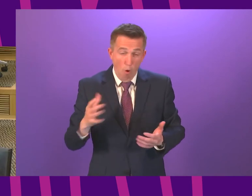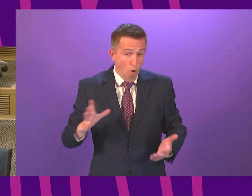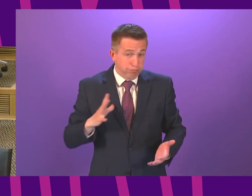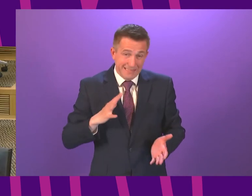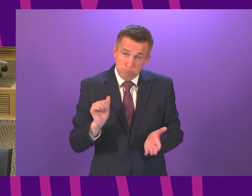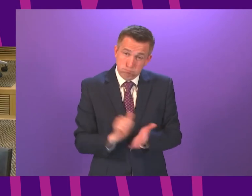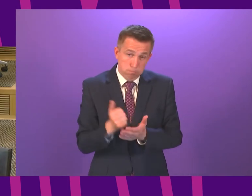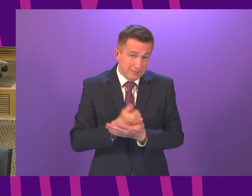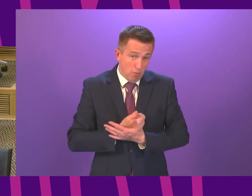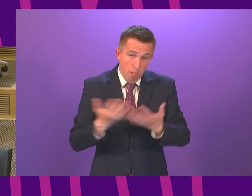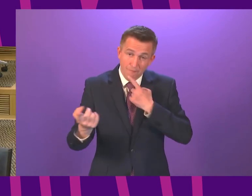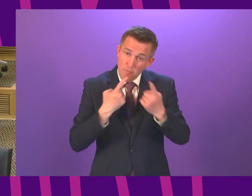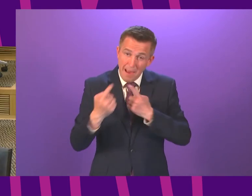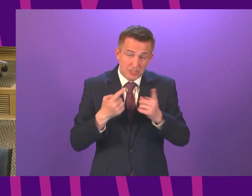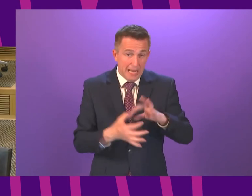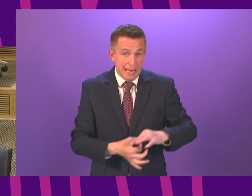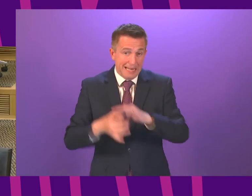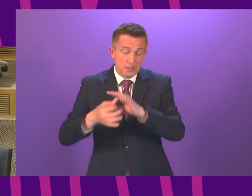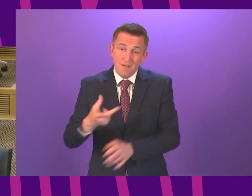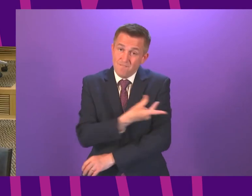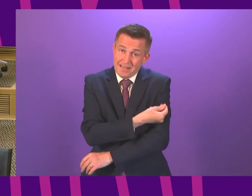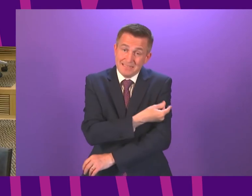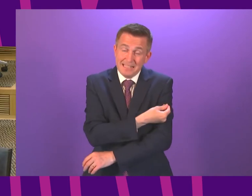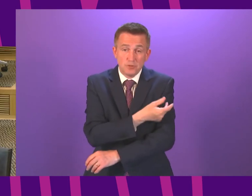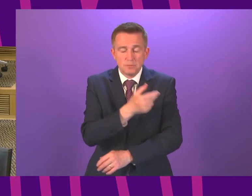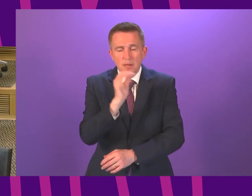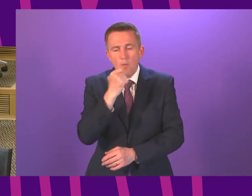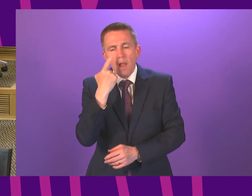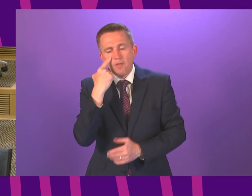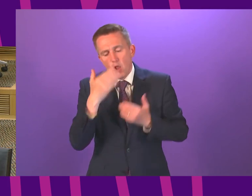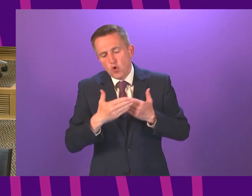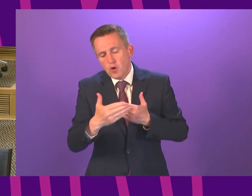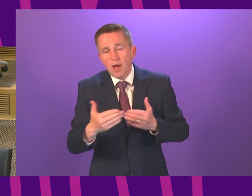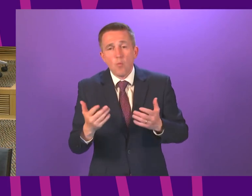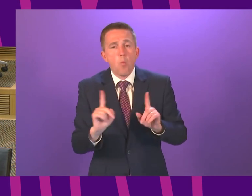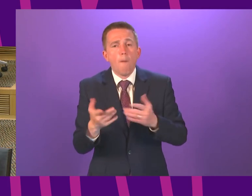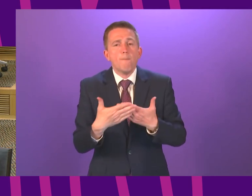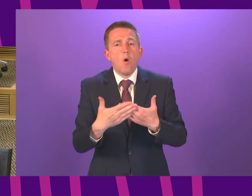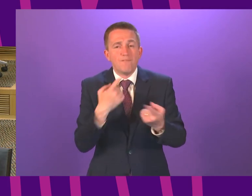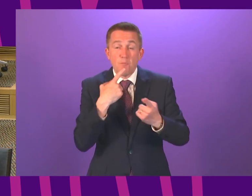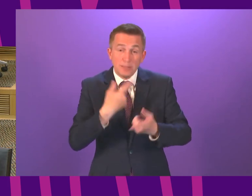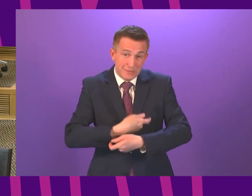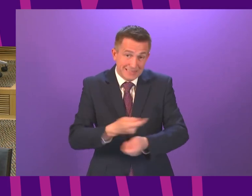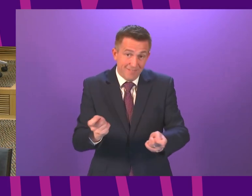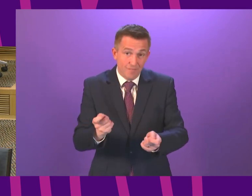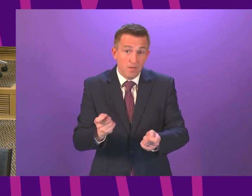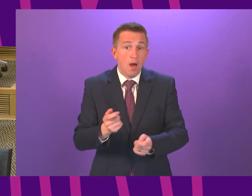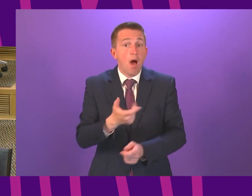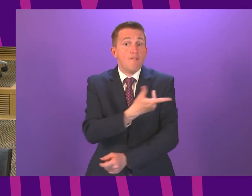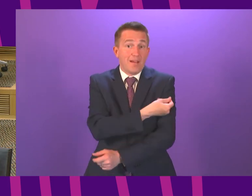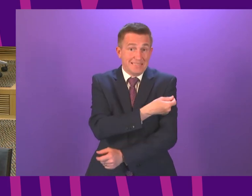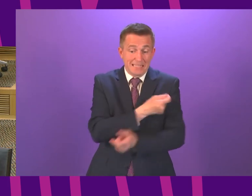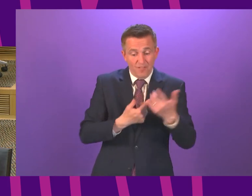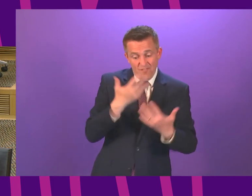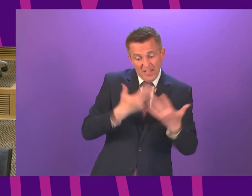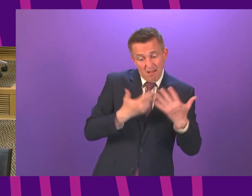on vaccination I will look to see what more we can publish as we go through this programme our vaccination rates are broadly in line with the